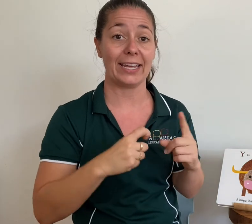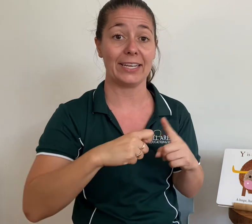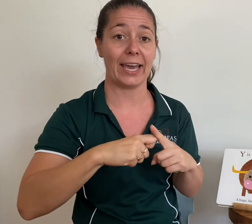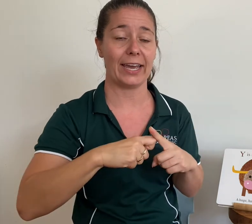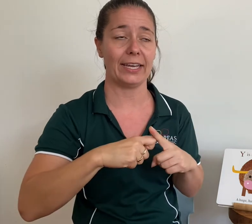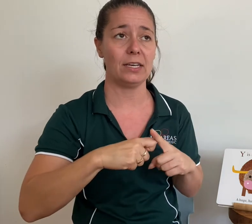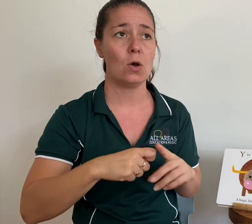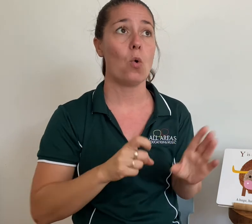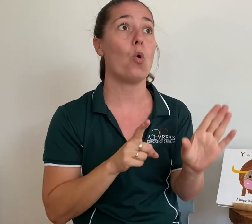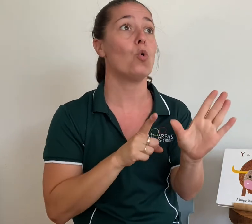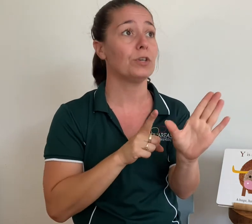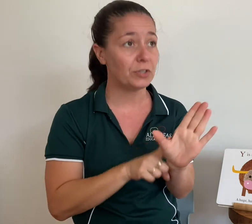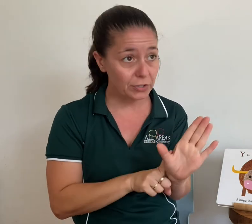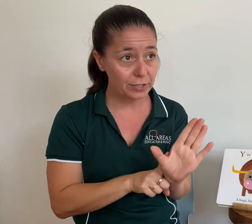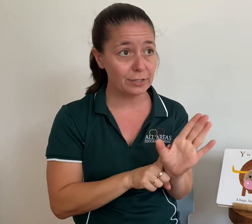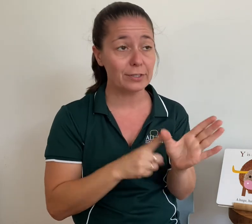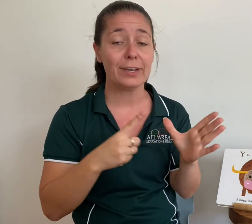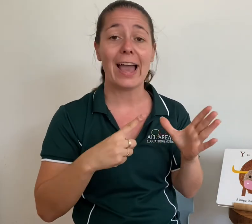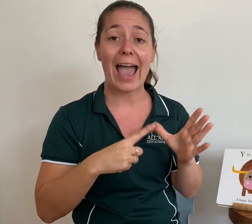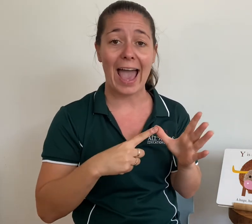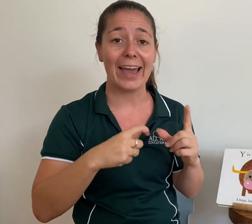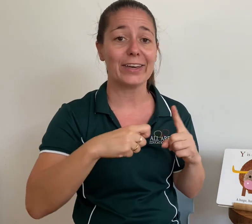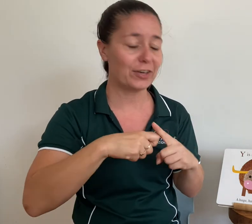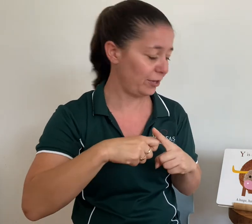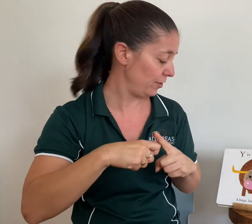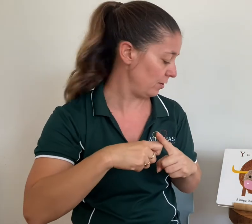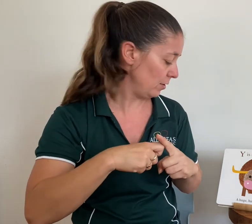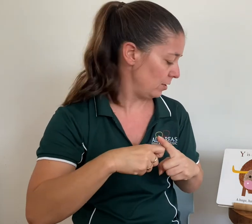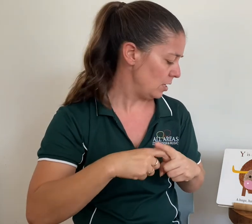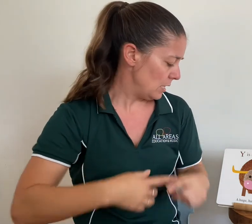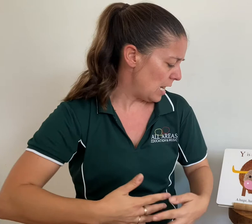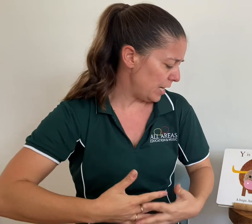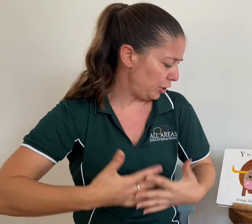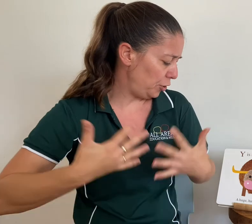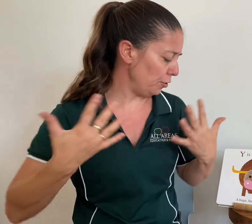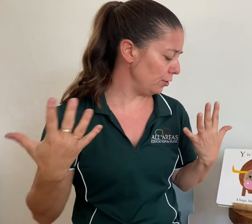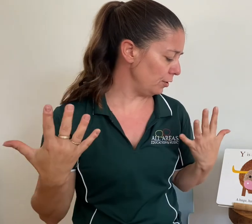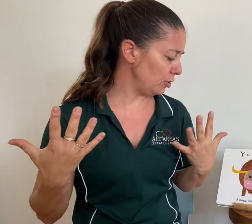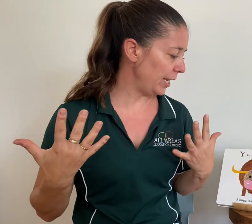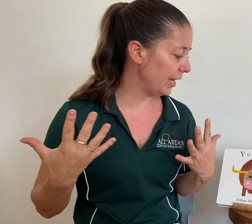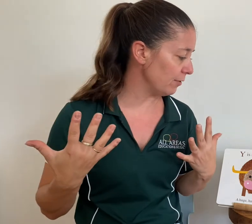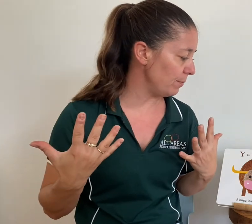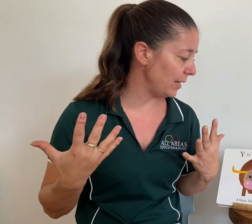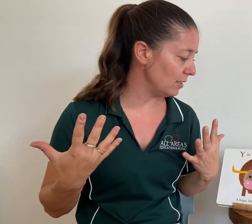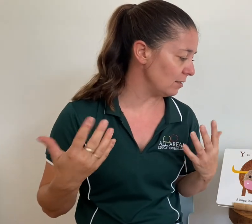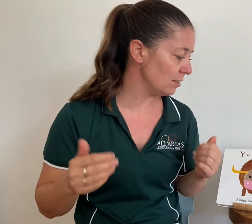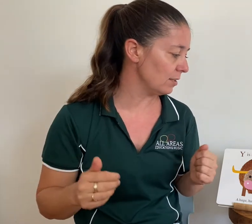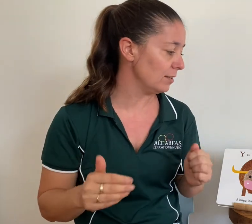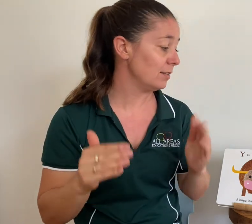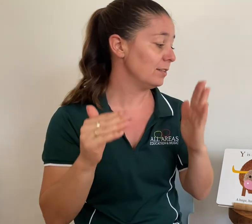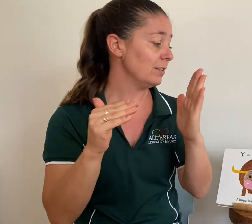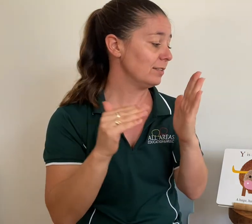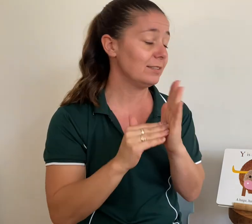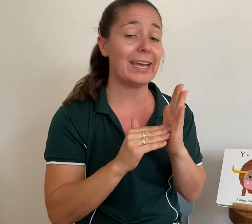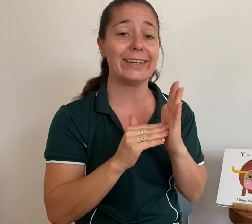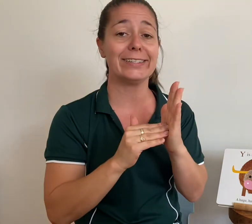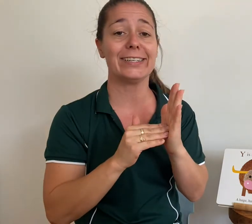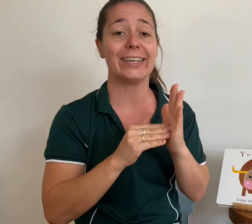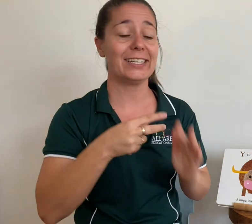-K or Y-A-K, a huge hairy beast. Z is